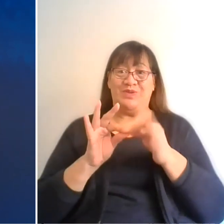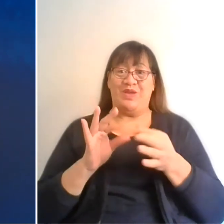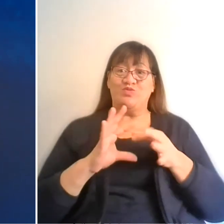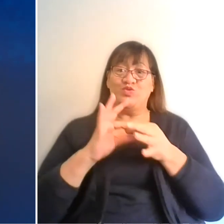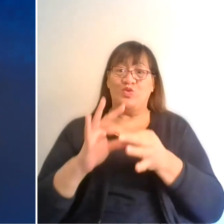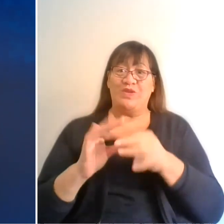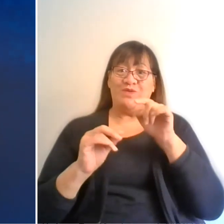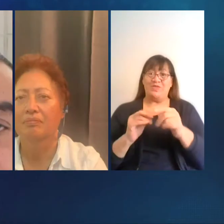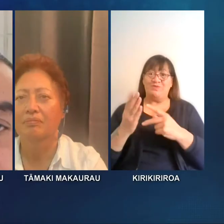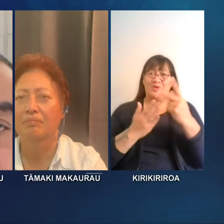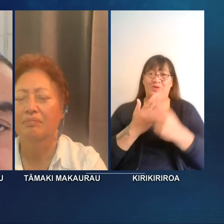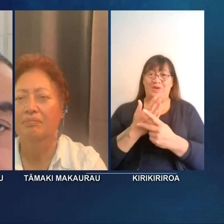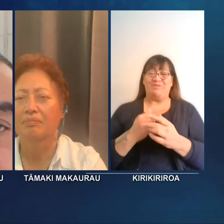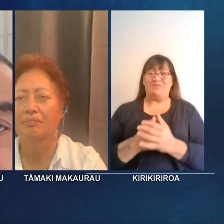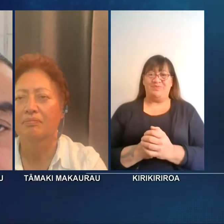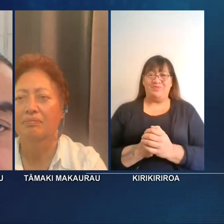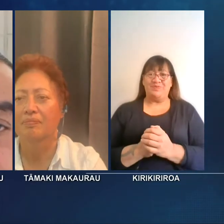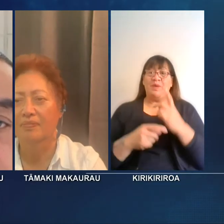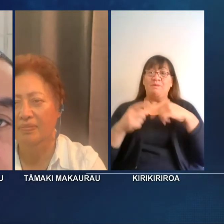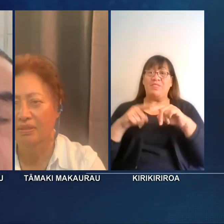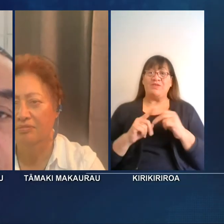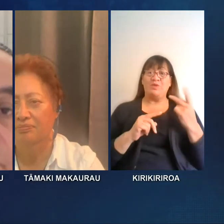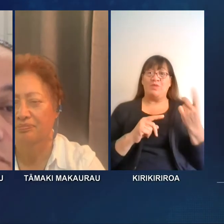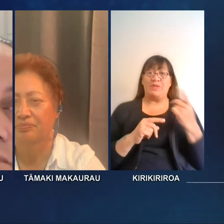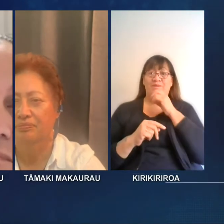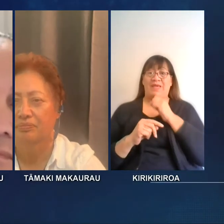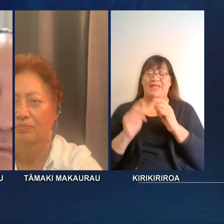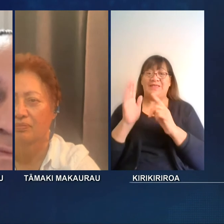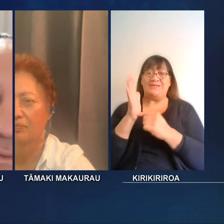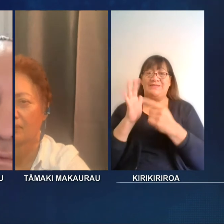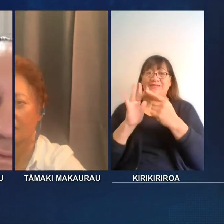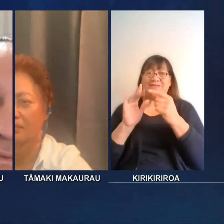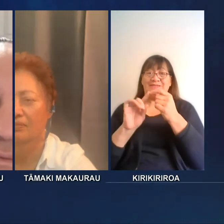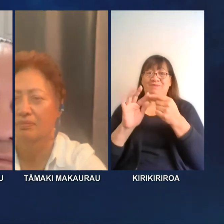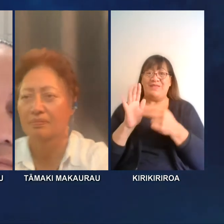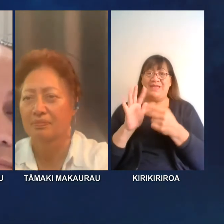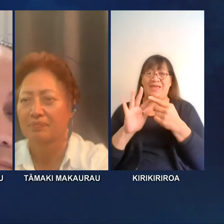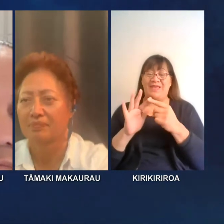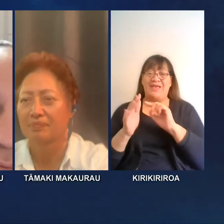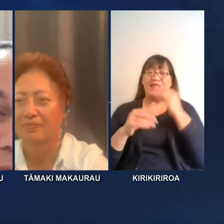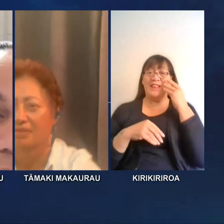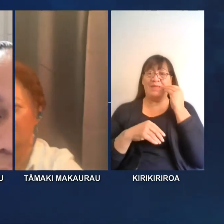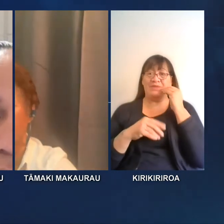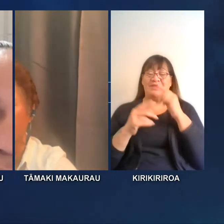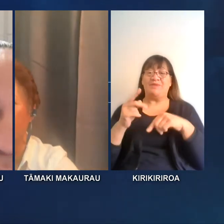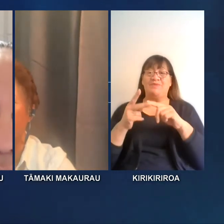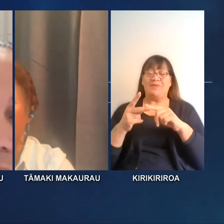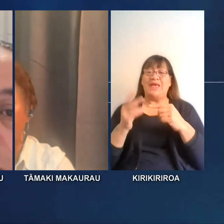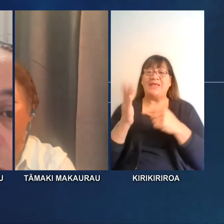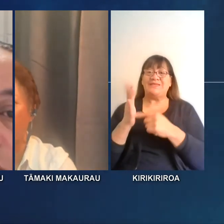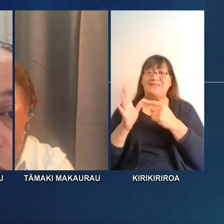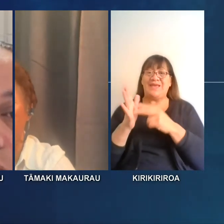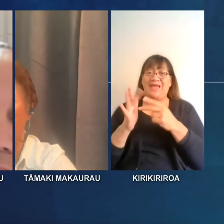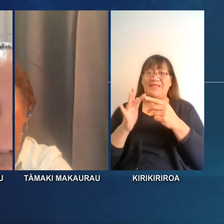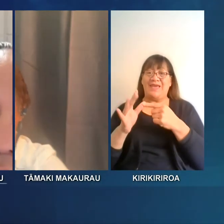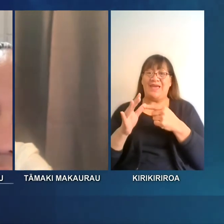particular segment. And Tīpene Lemon, lead at Te Ohonga, and Tania Kingi, the lead of Te Rōpu Waiora, to talk to us about